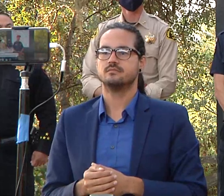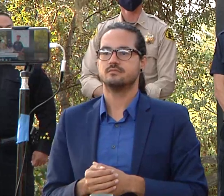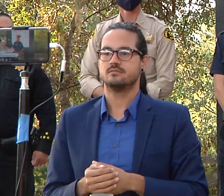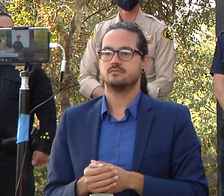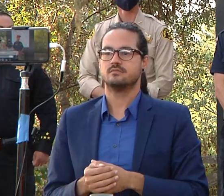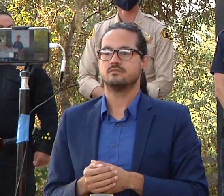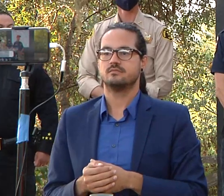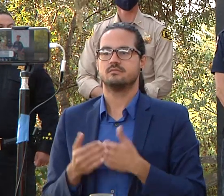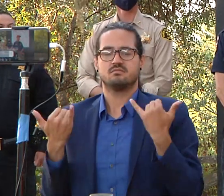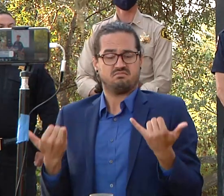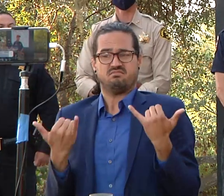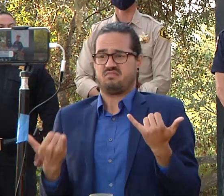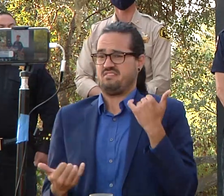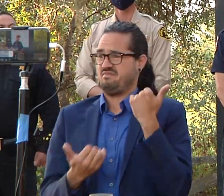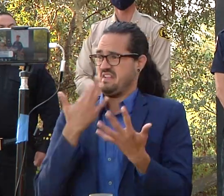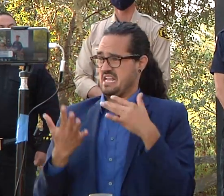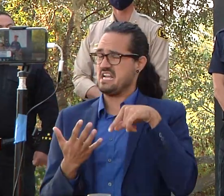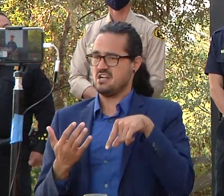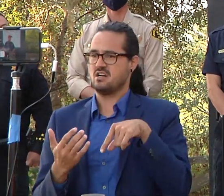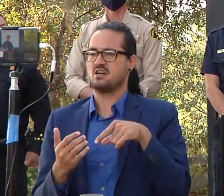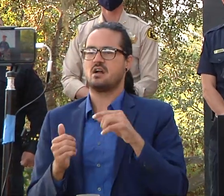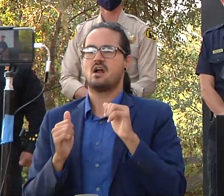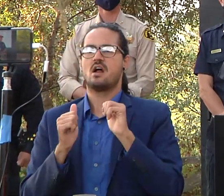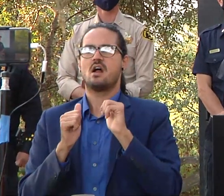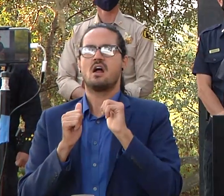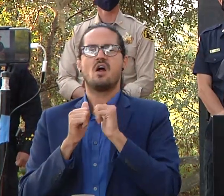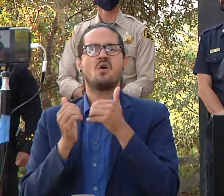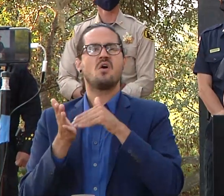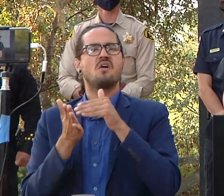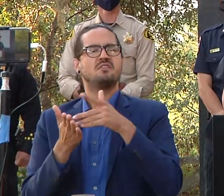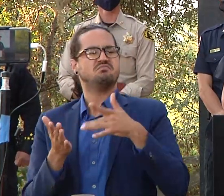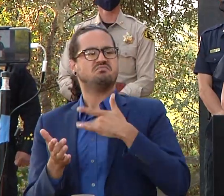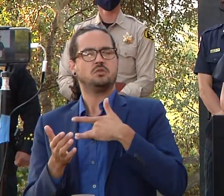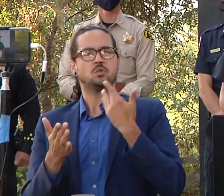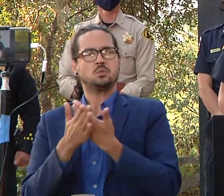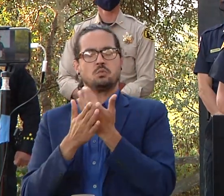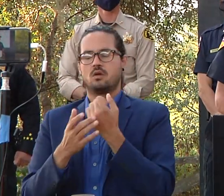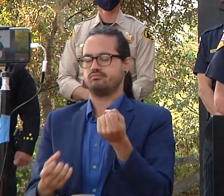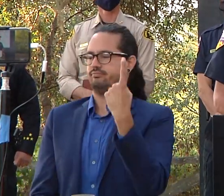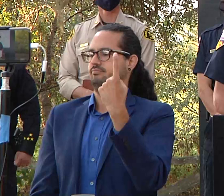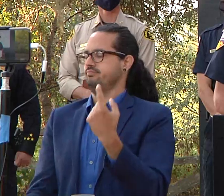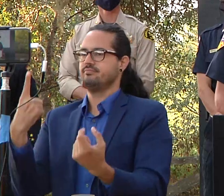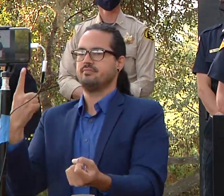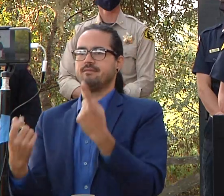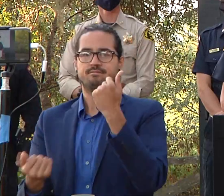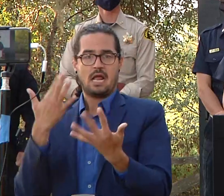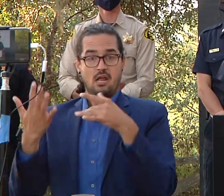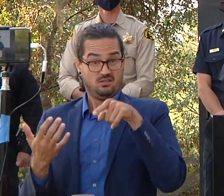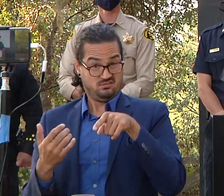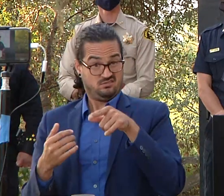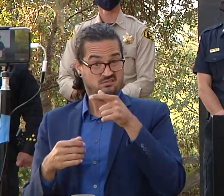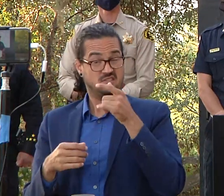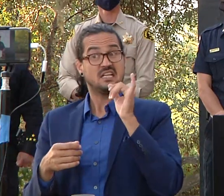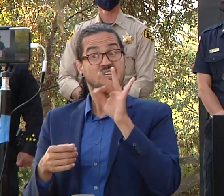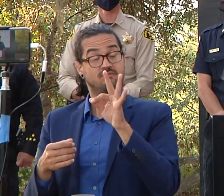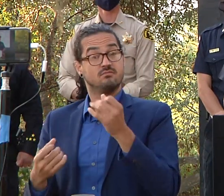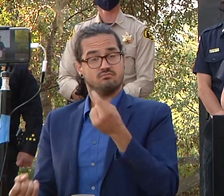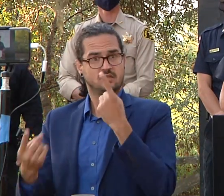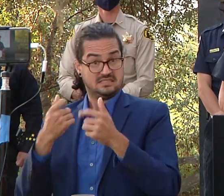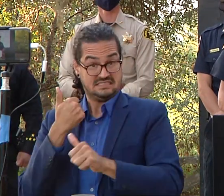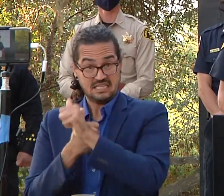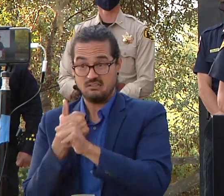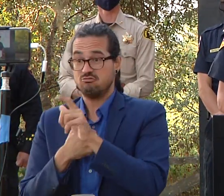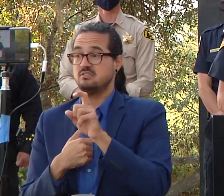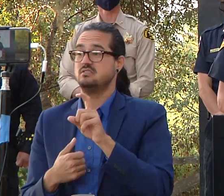seeing the new spot fires pop up and is that a threat to spread water right so as far as actual